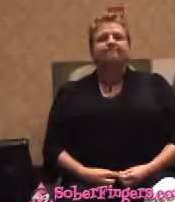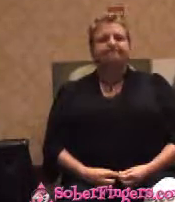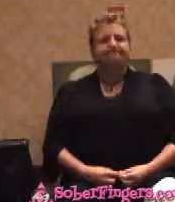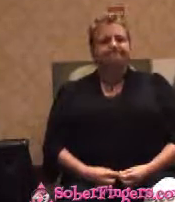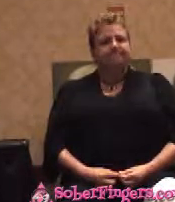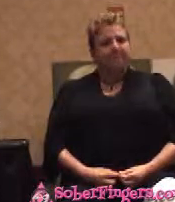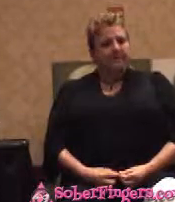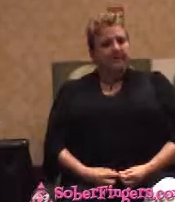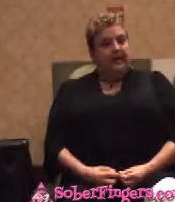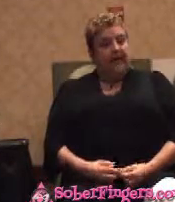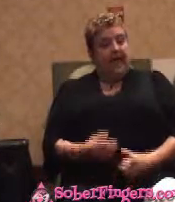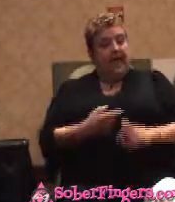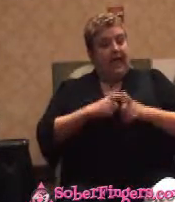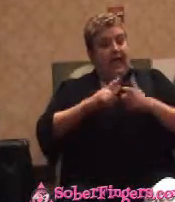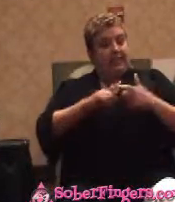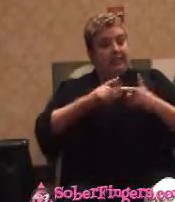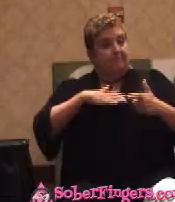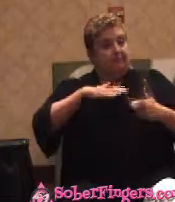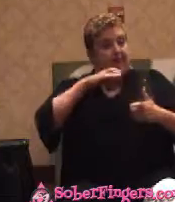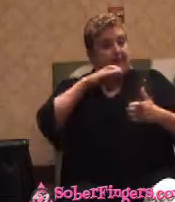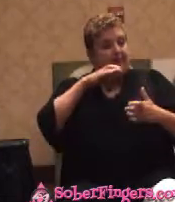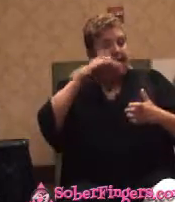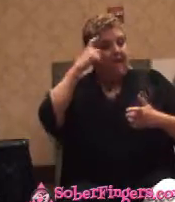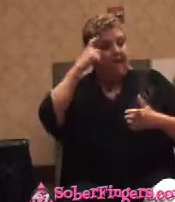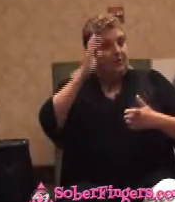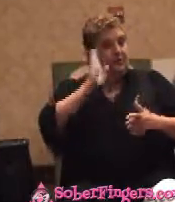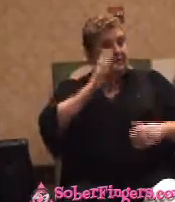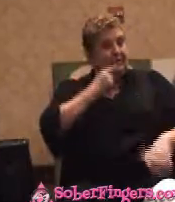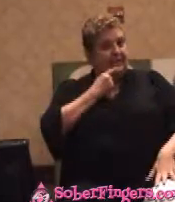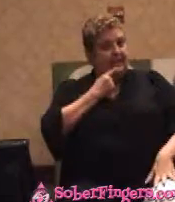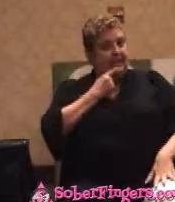And then my mind would say to me, what are you doing?